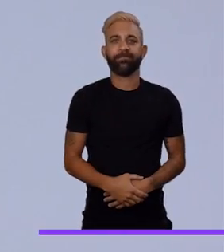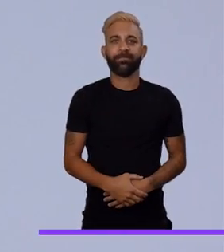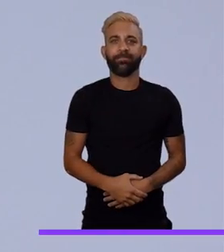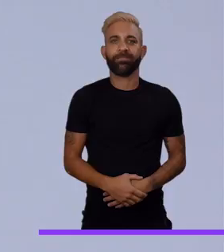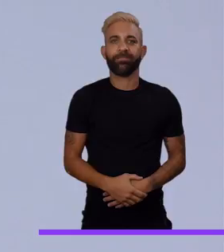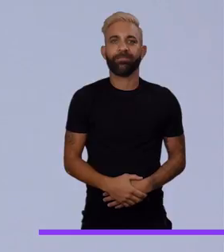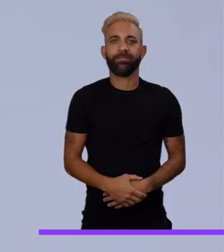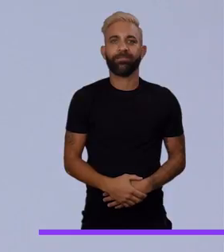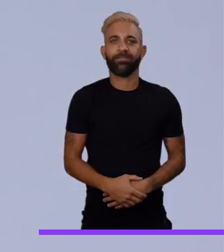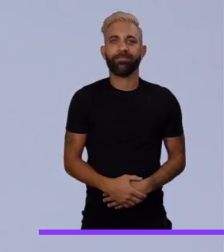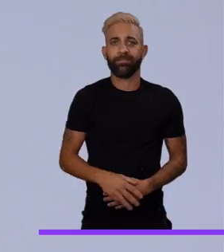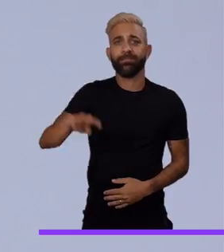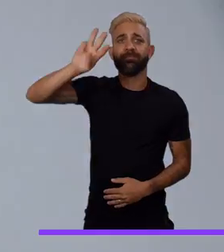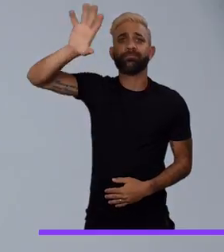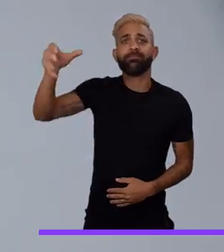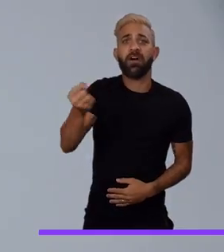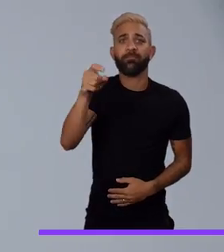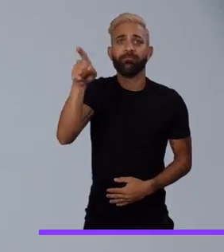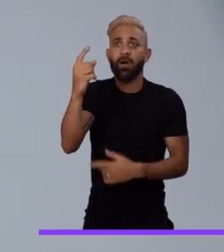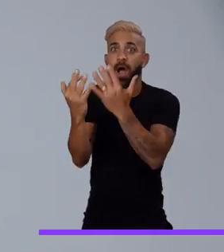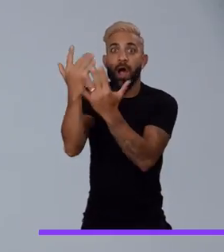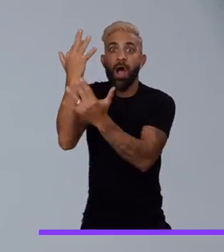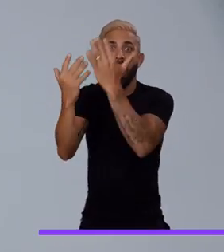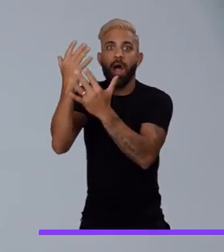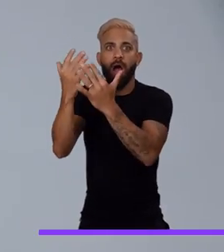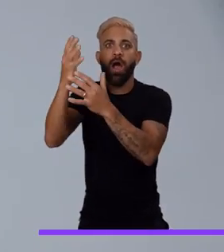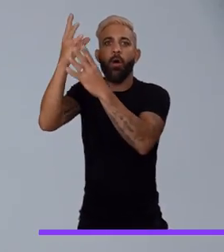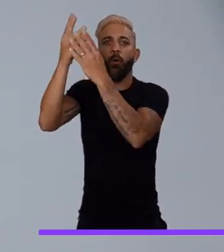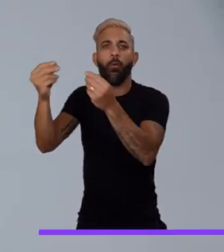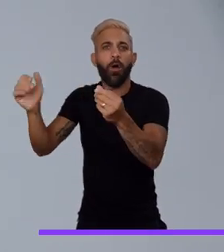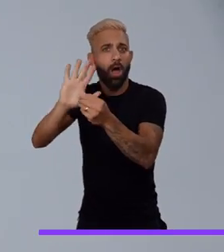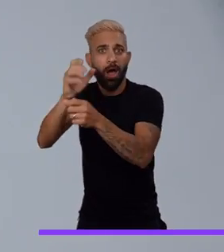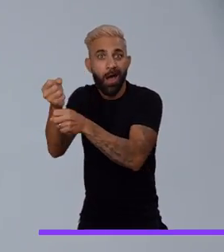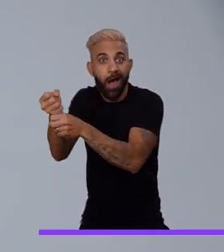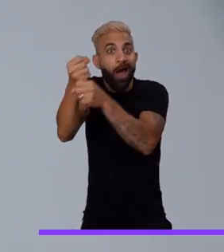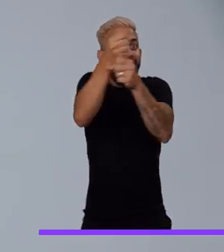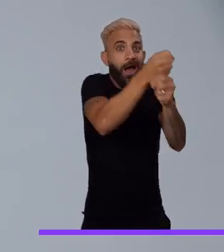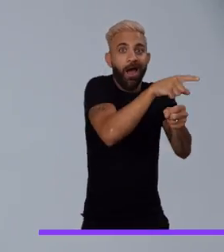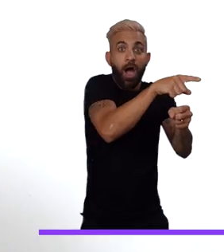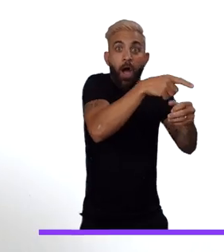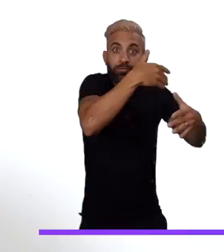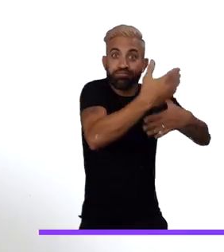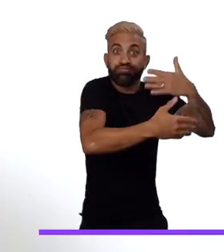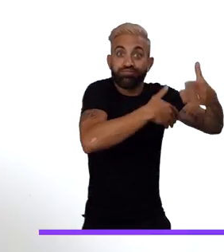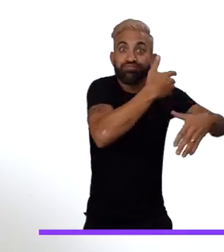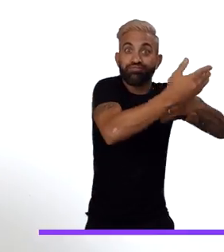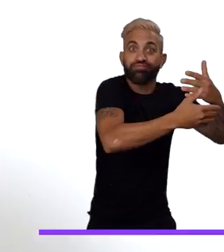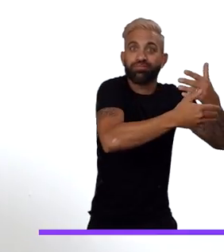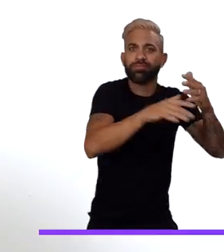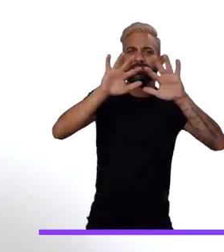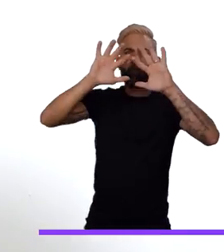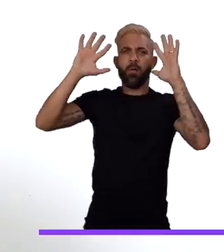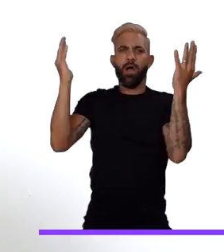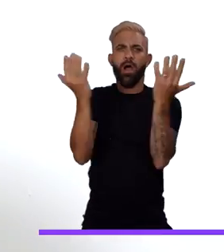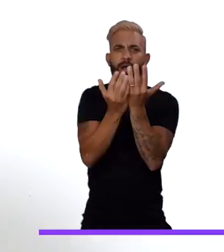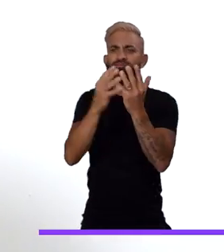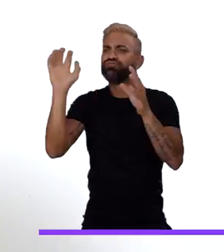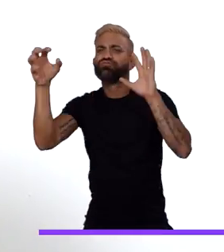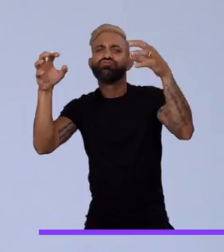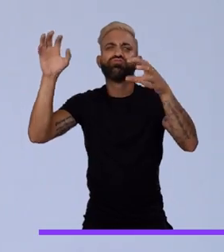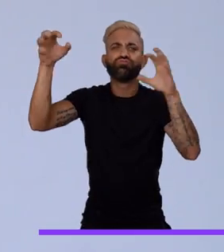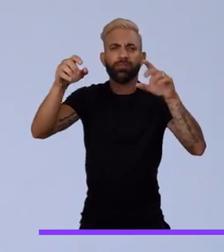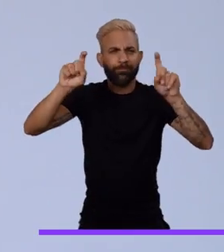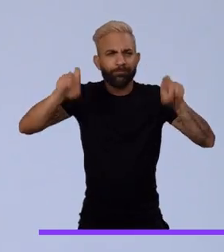and more equitable. Before the Paralympic flame is extinguished, it will pass its light to a new